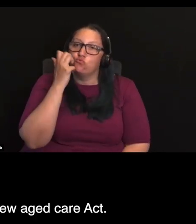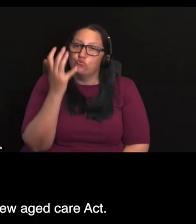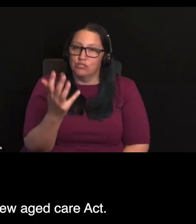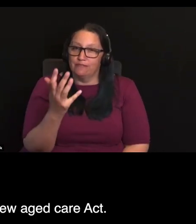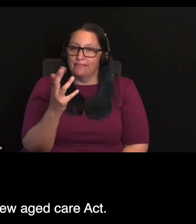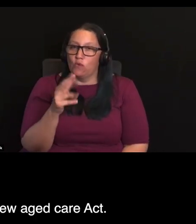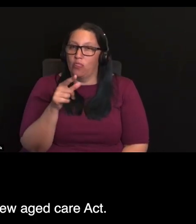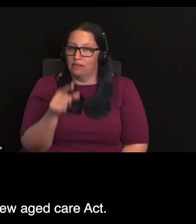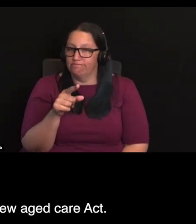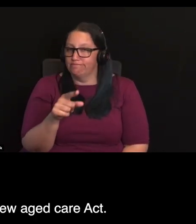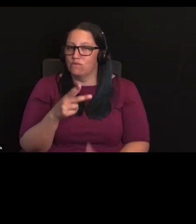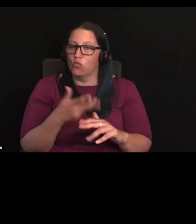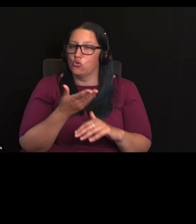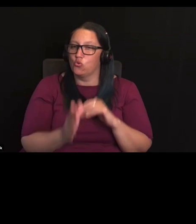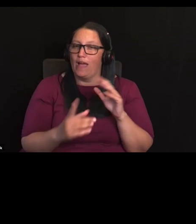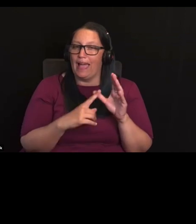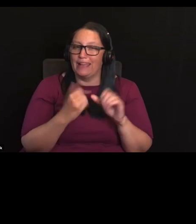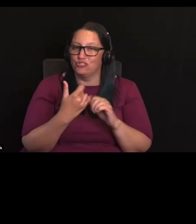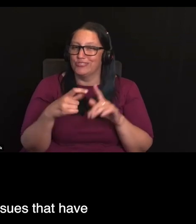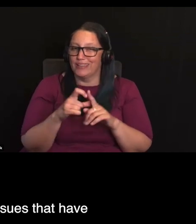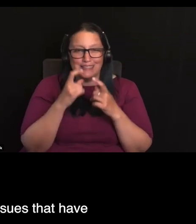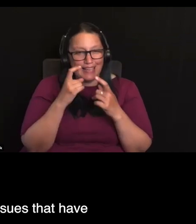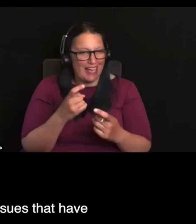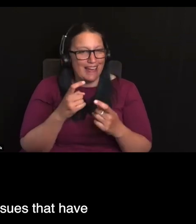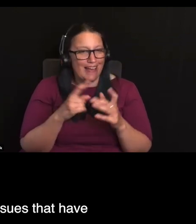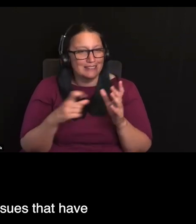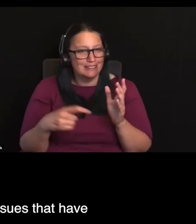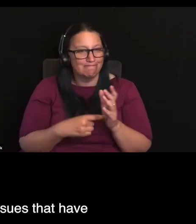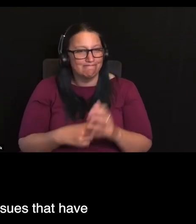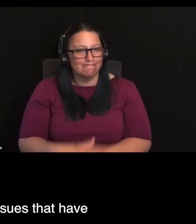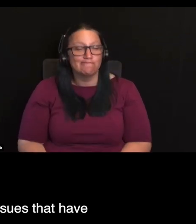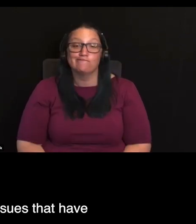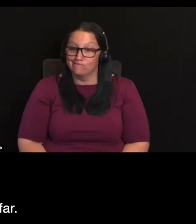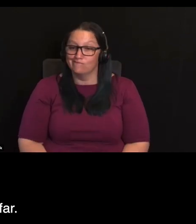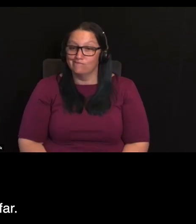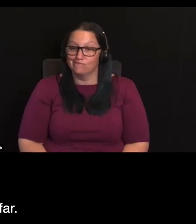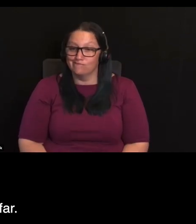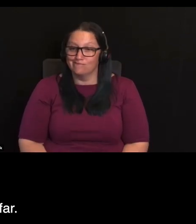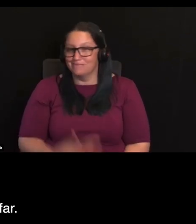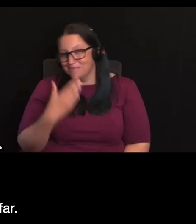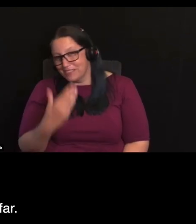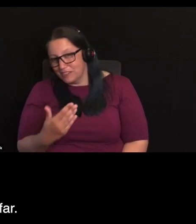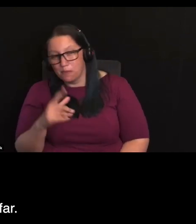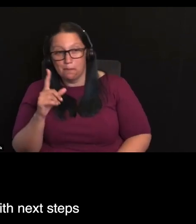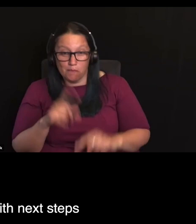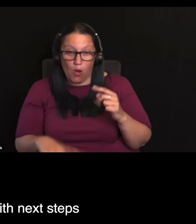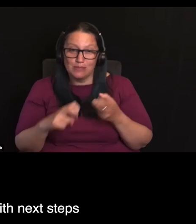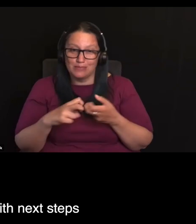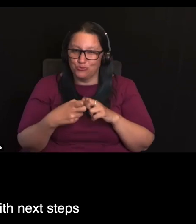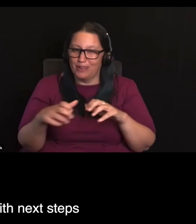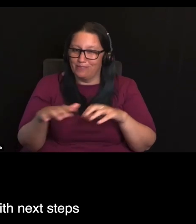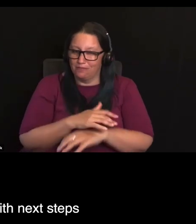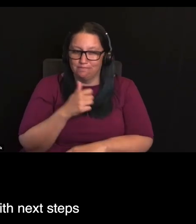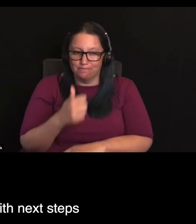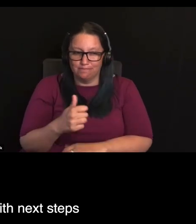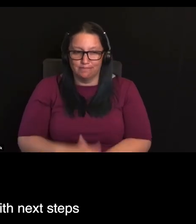in the new Aged Care Act. I think that's kind of most of the main issues that have been coming up so far. Simon, I think you're